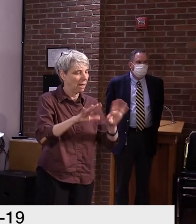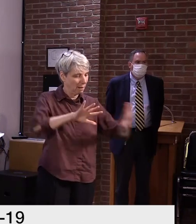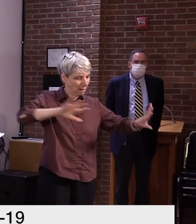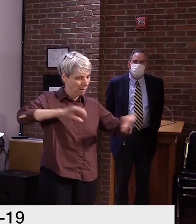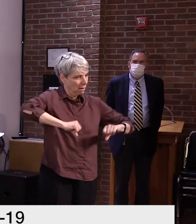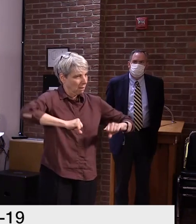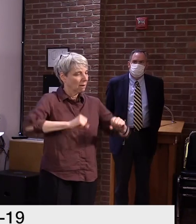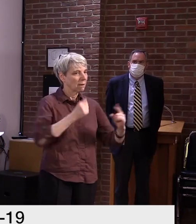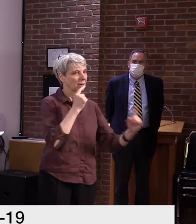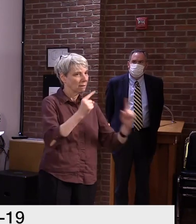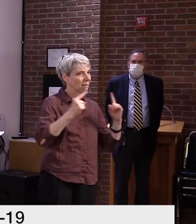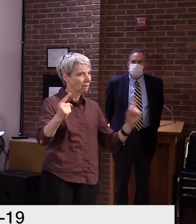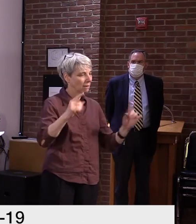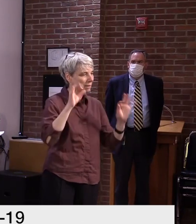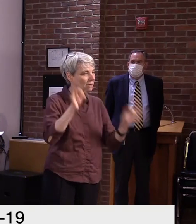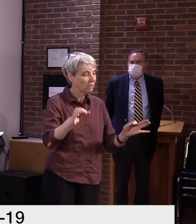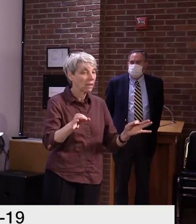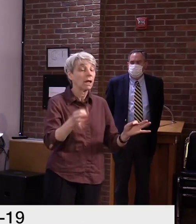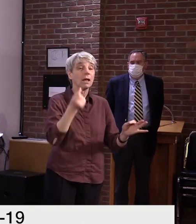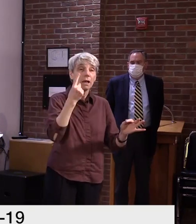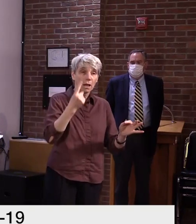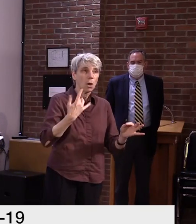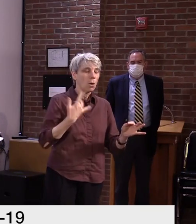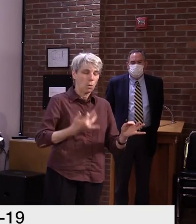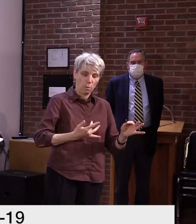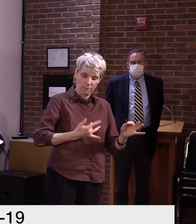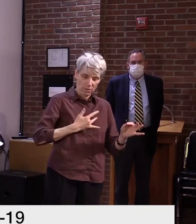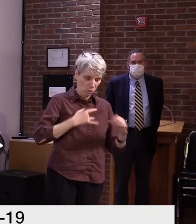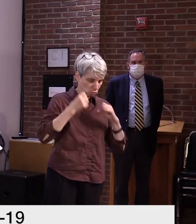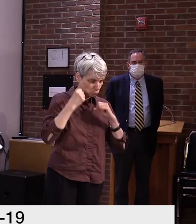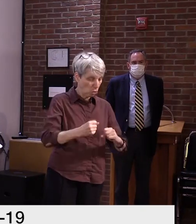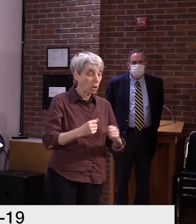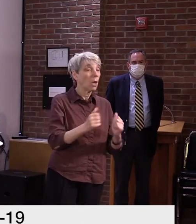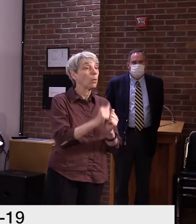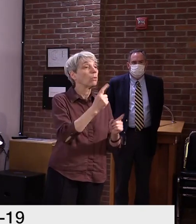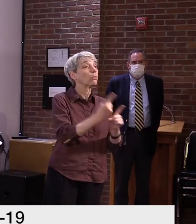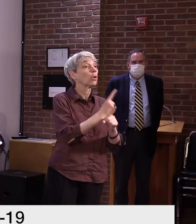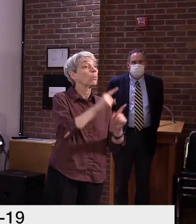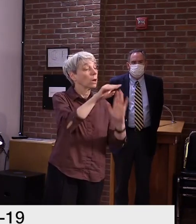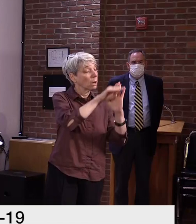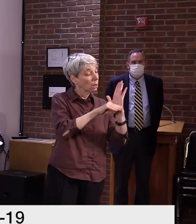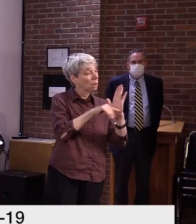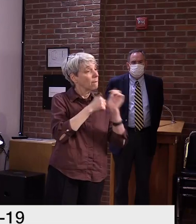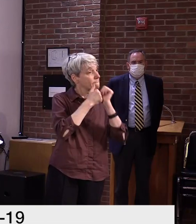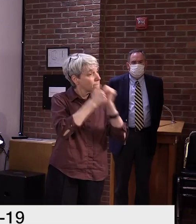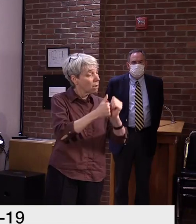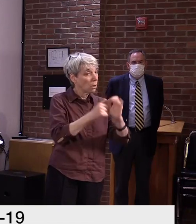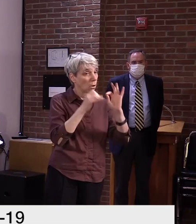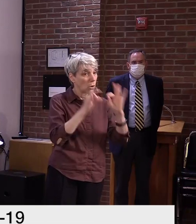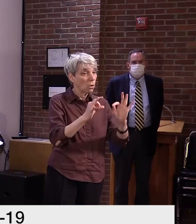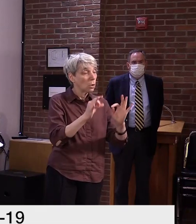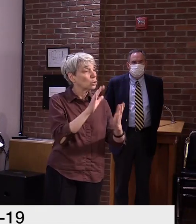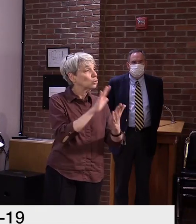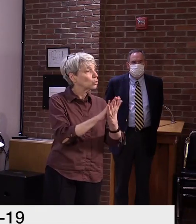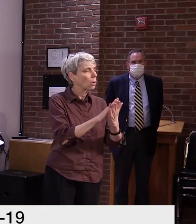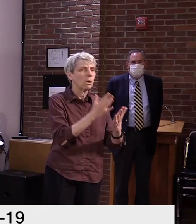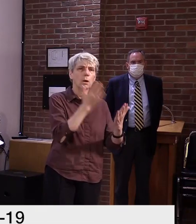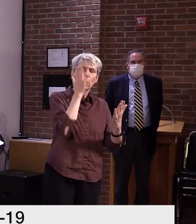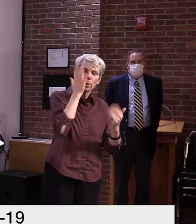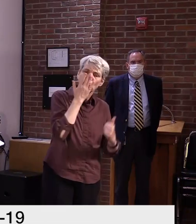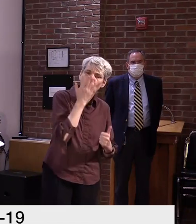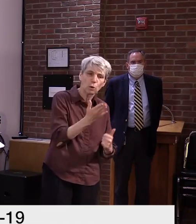but we believe strongly that with appropriate policies in place that it will be a rich and robust environment